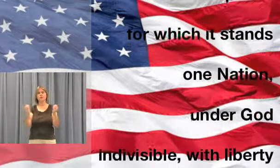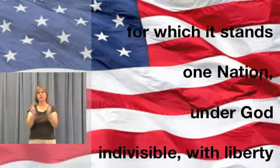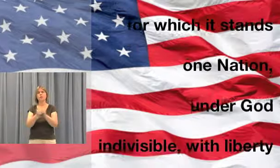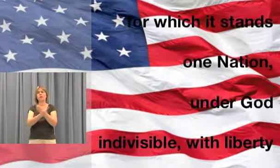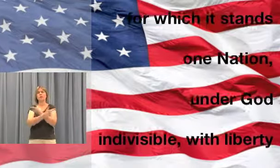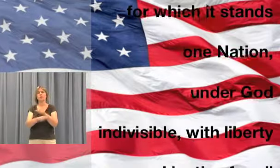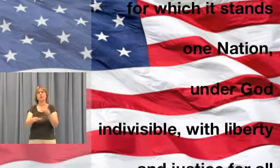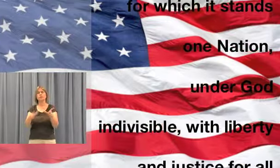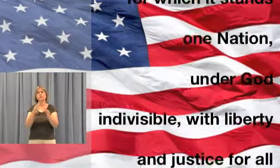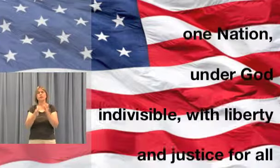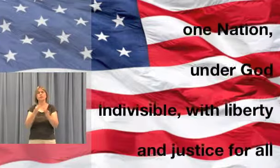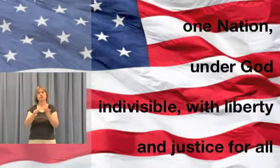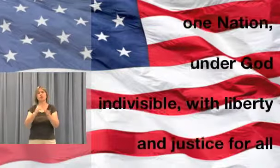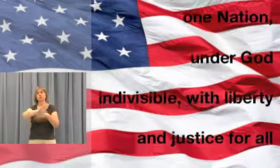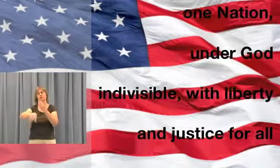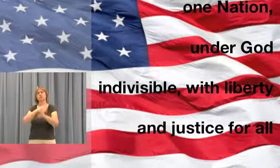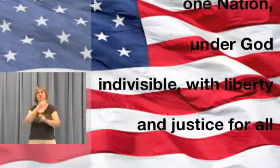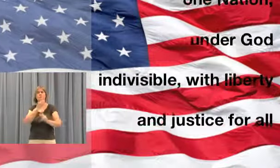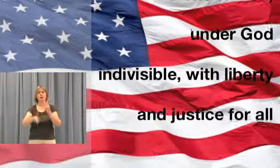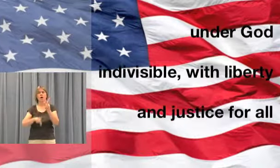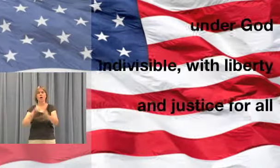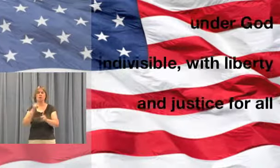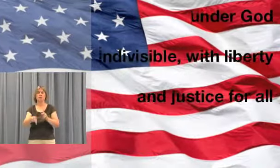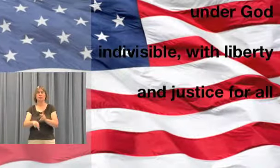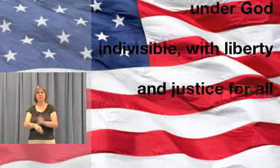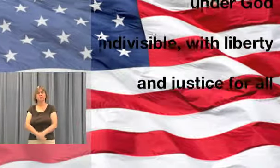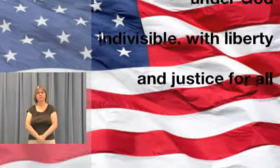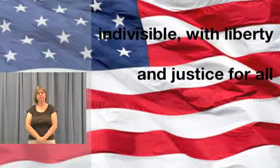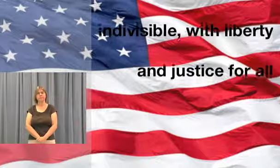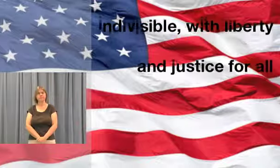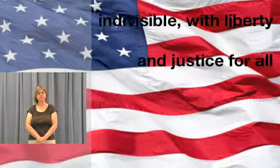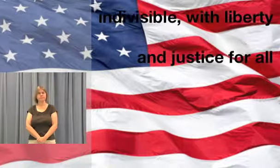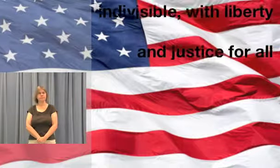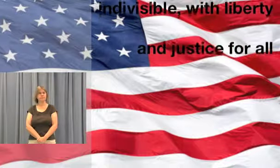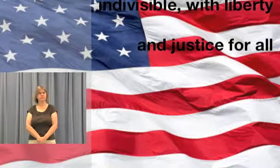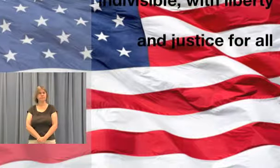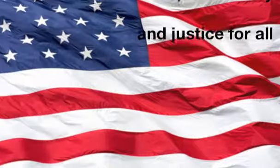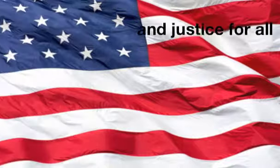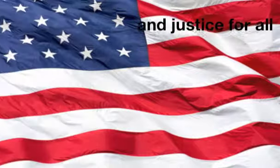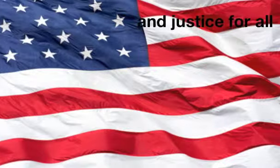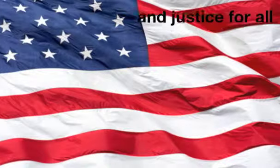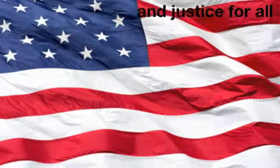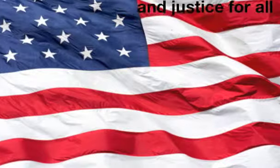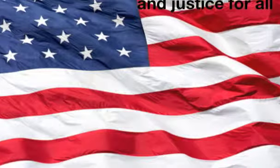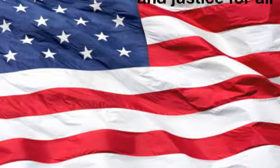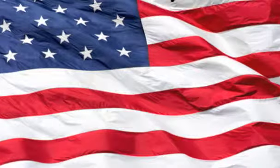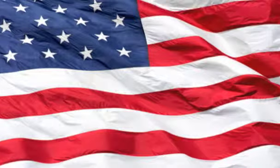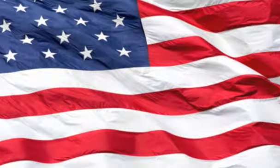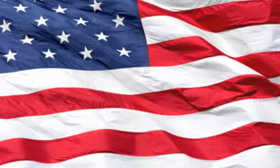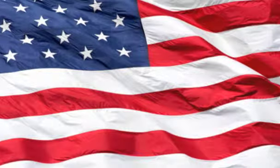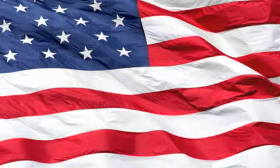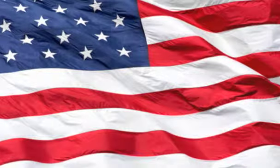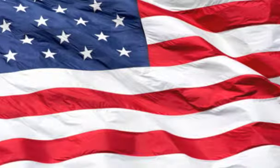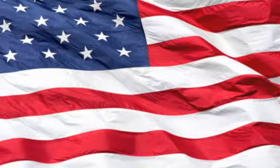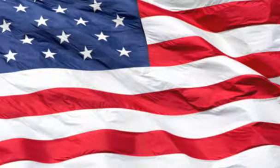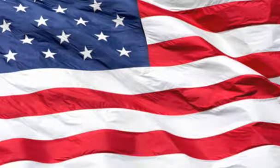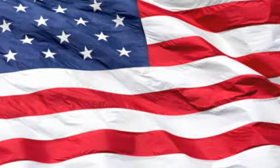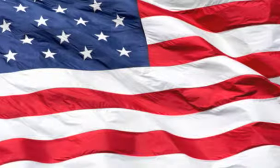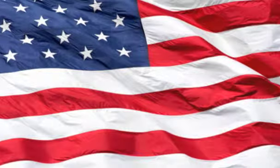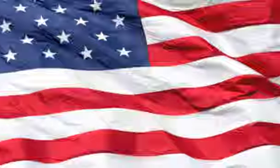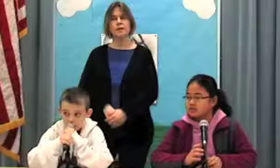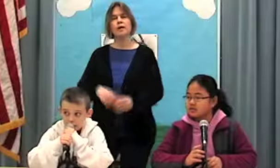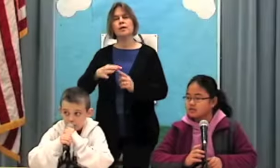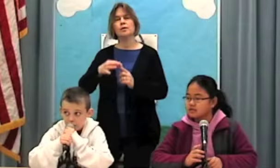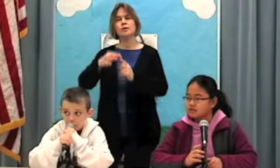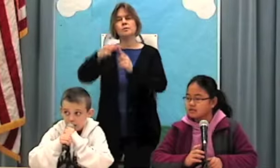under God, indivisible, with liberty and justice for all. Please be seated. Our